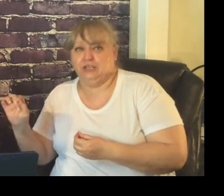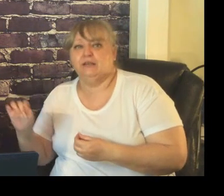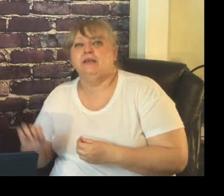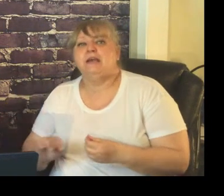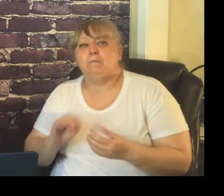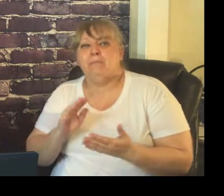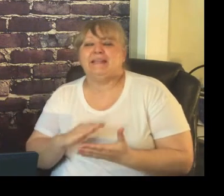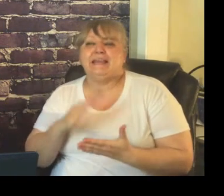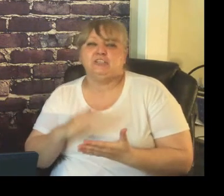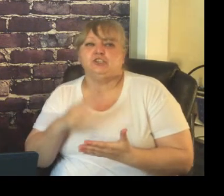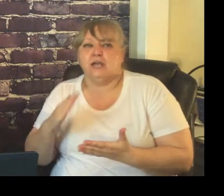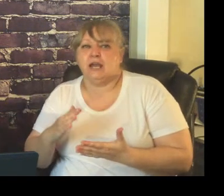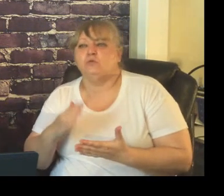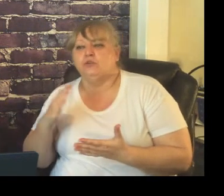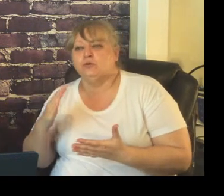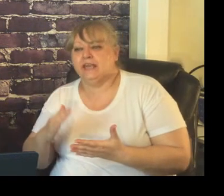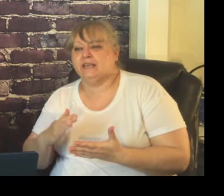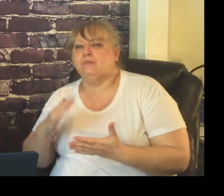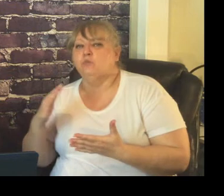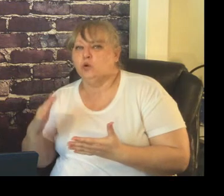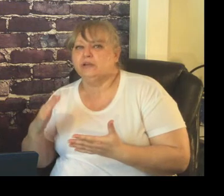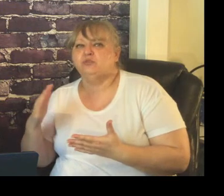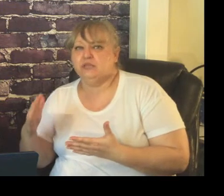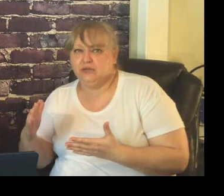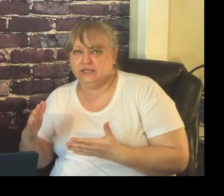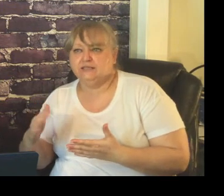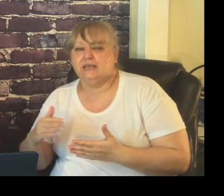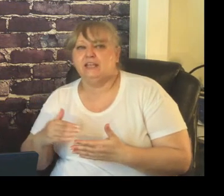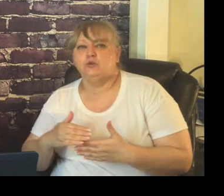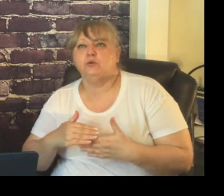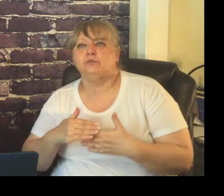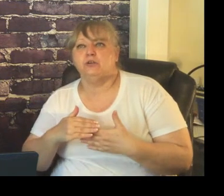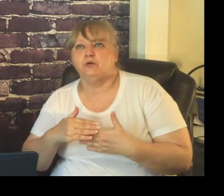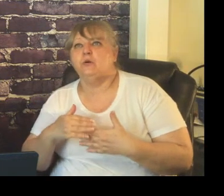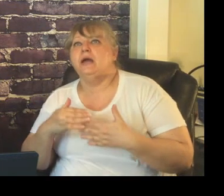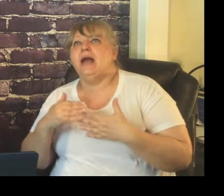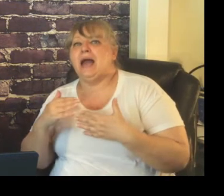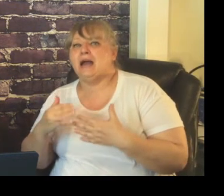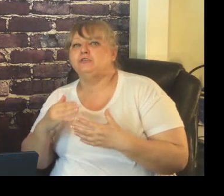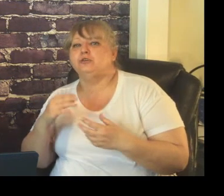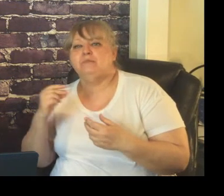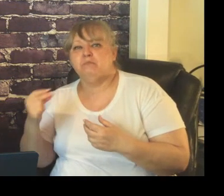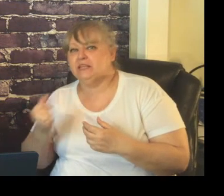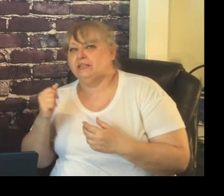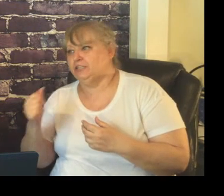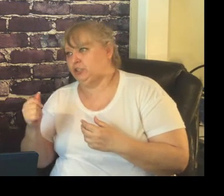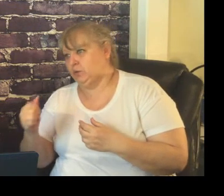but each time you gain more experience and you will know how to immediately switch